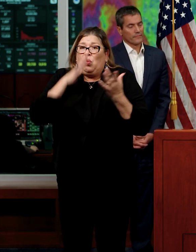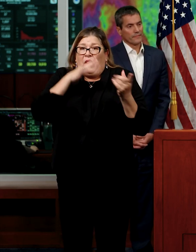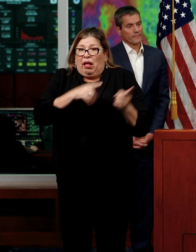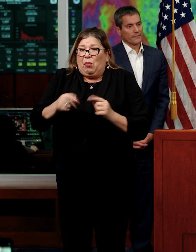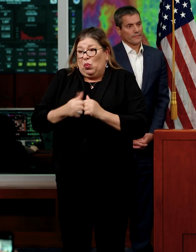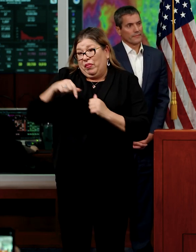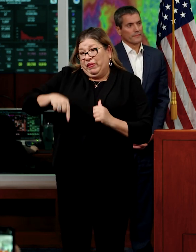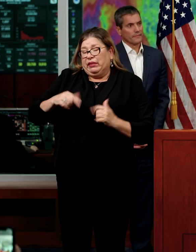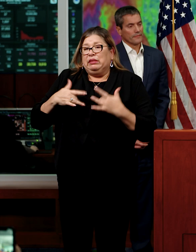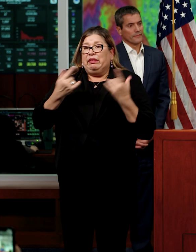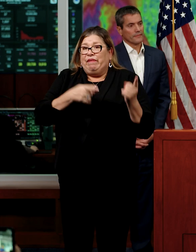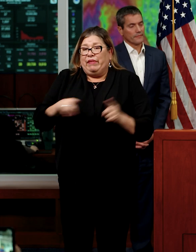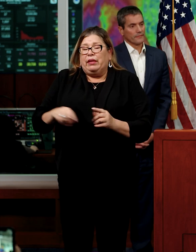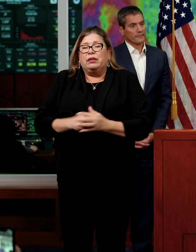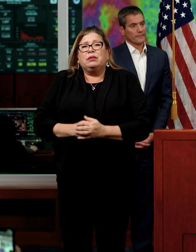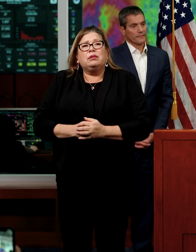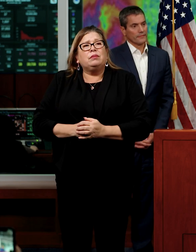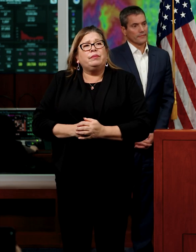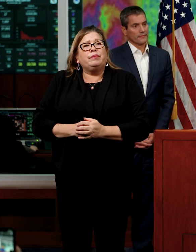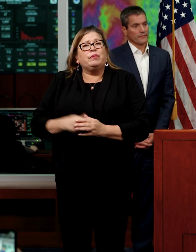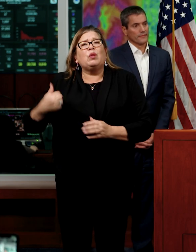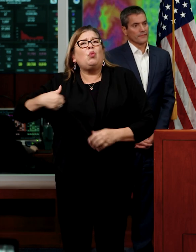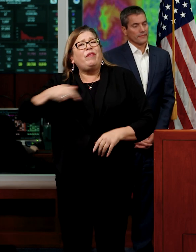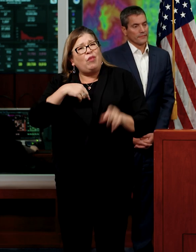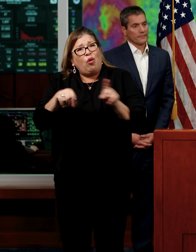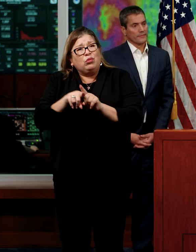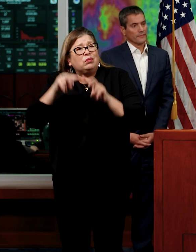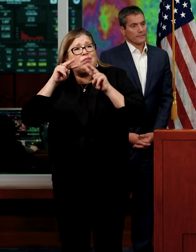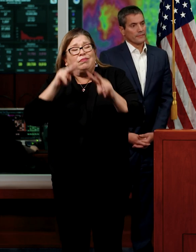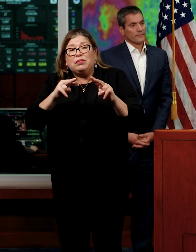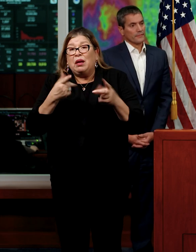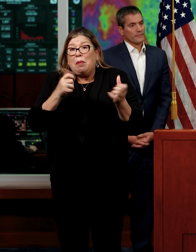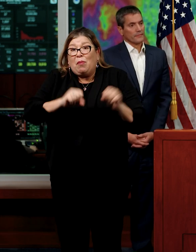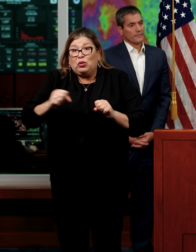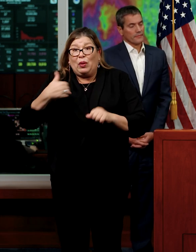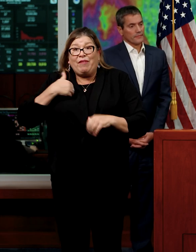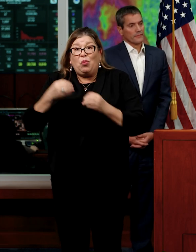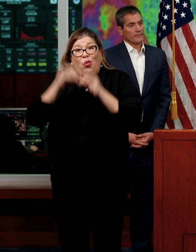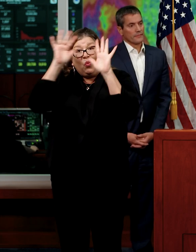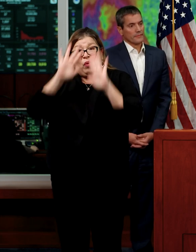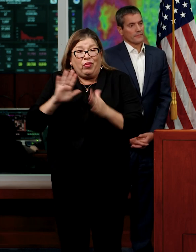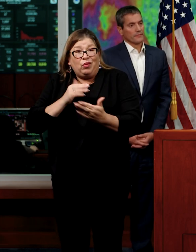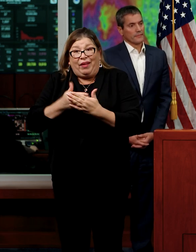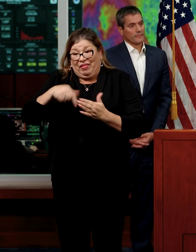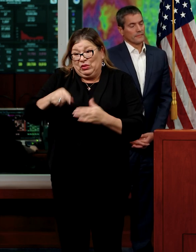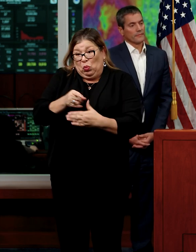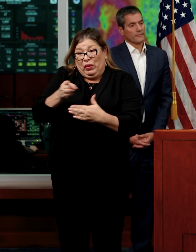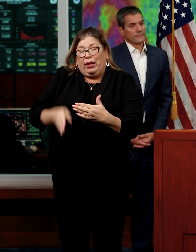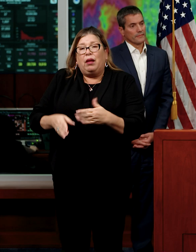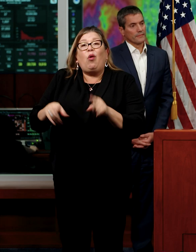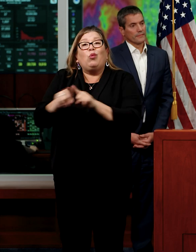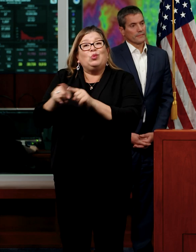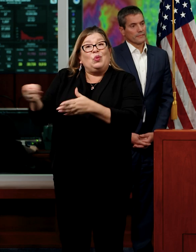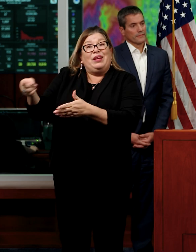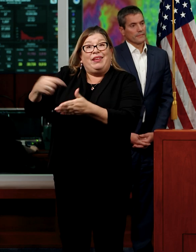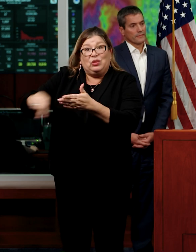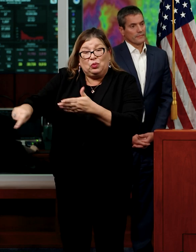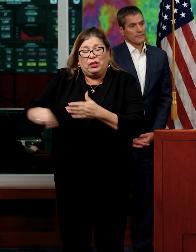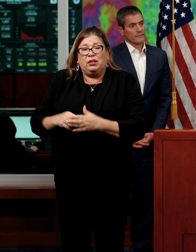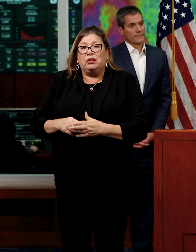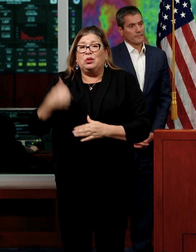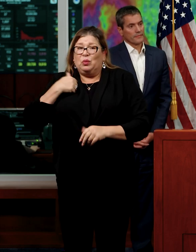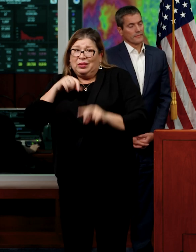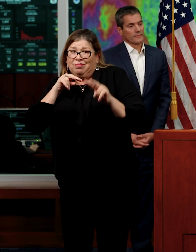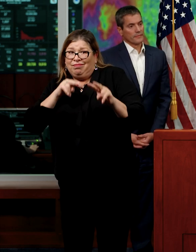monitoring additional storms that could arrive this weekend and another two storms that could arrive next week. As those